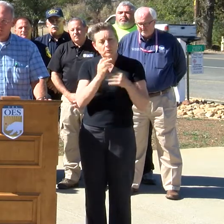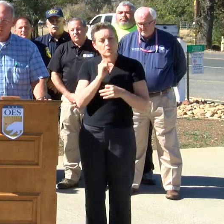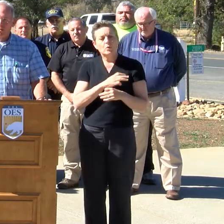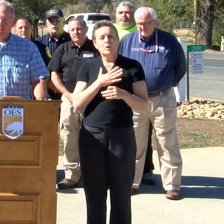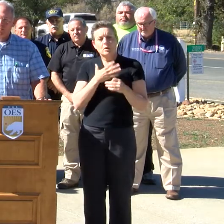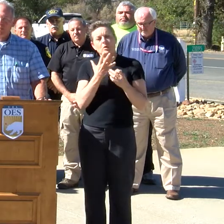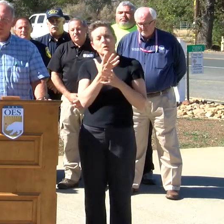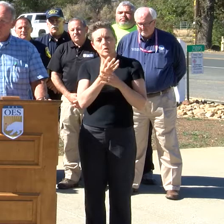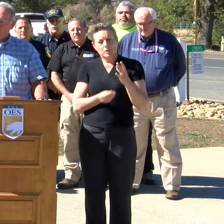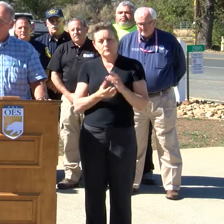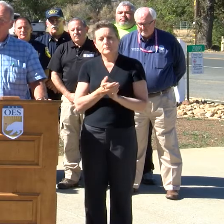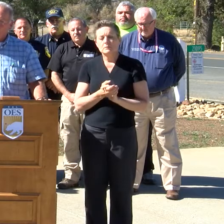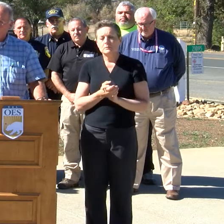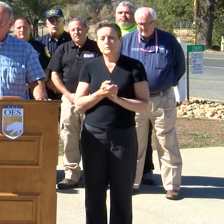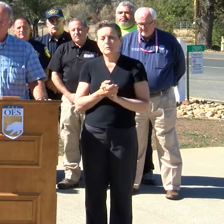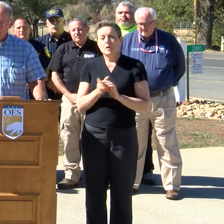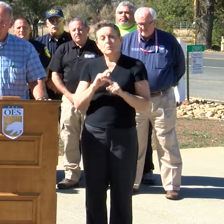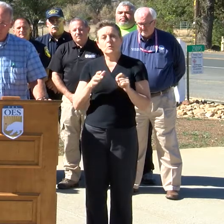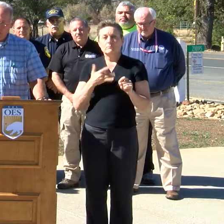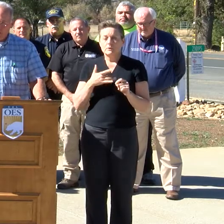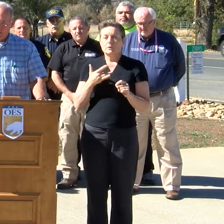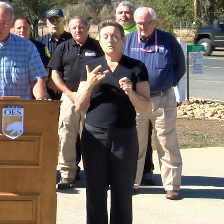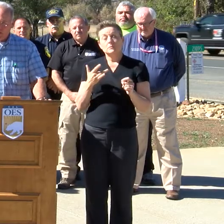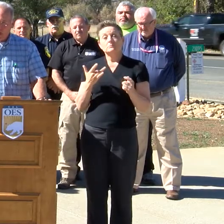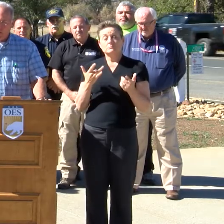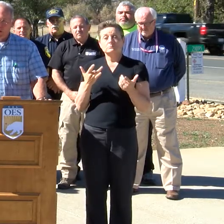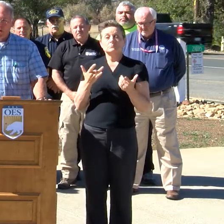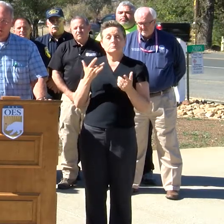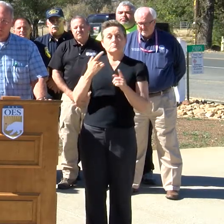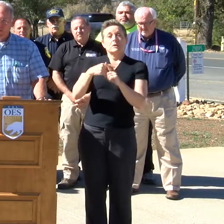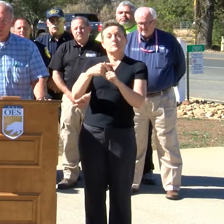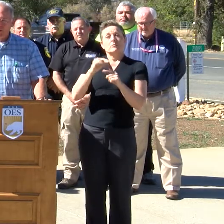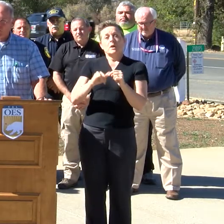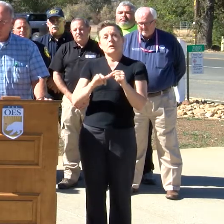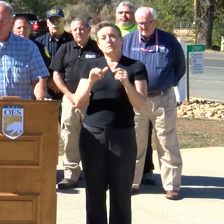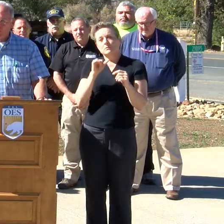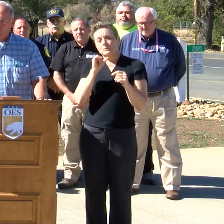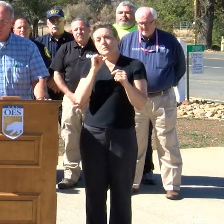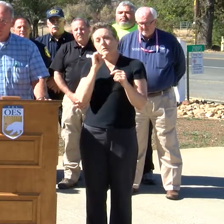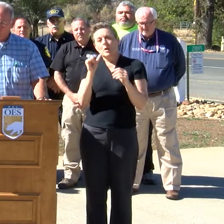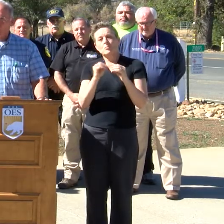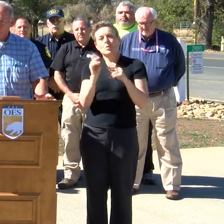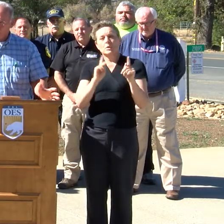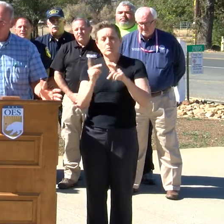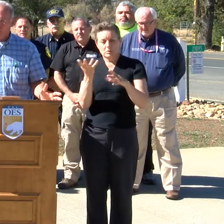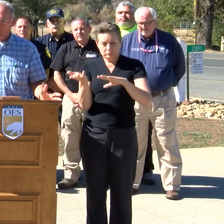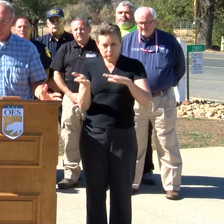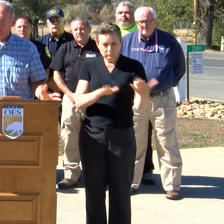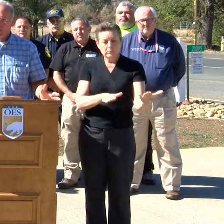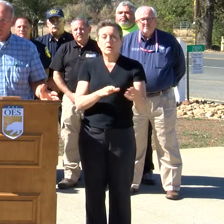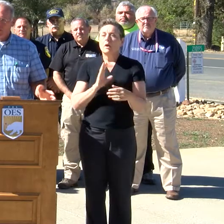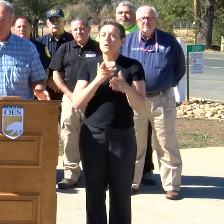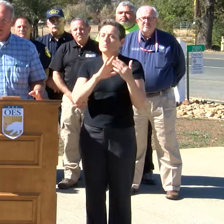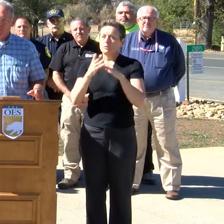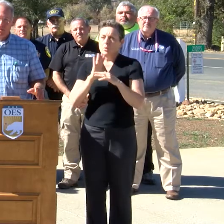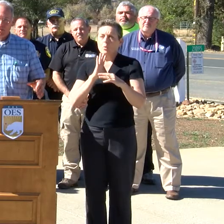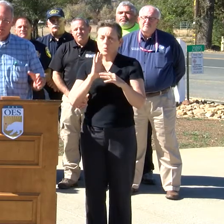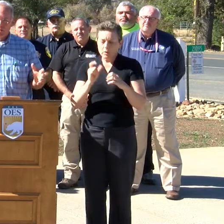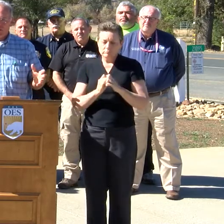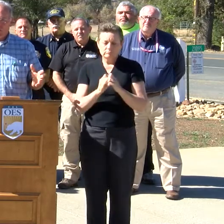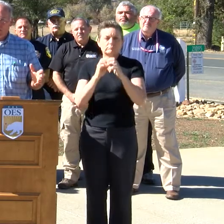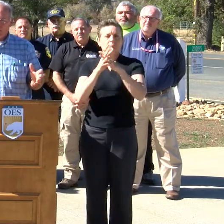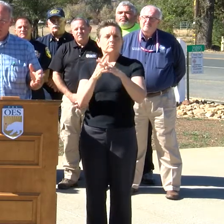encouraged that there are not more of them at this time. Our communities will rebuild. The